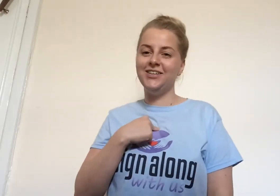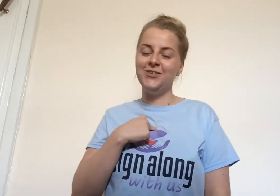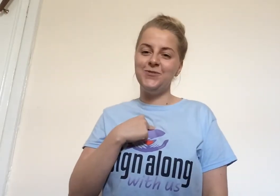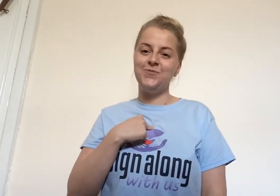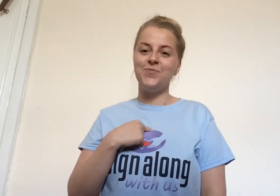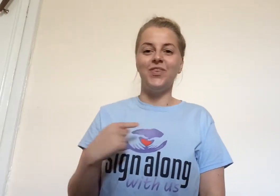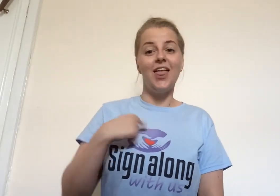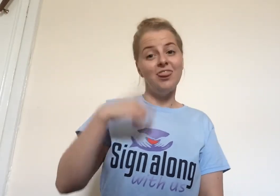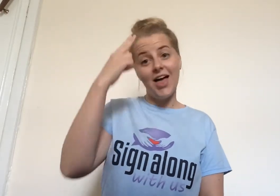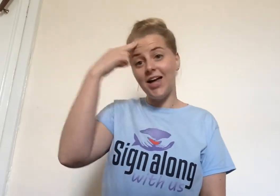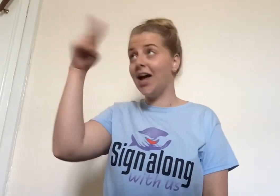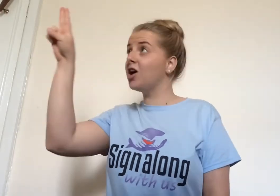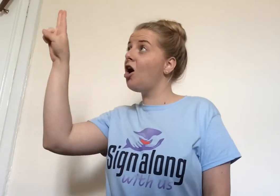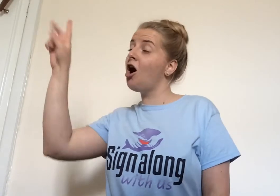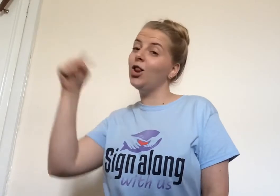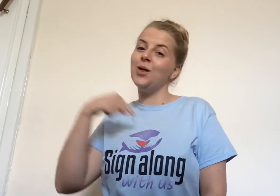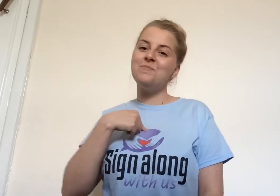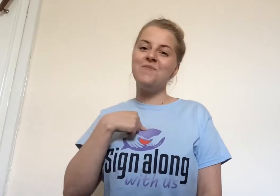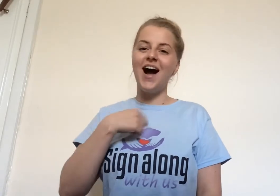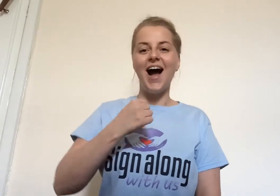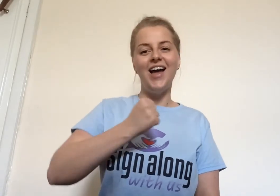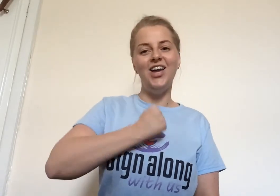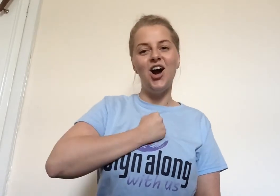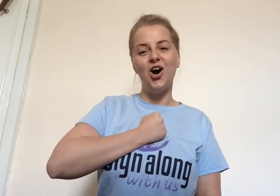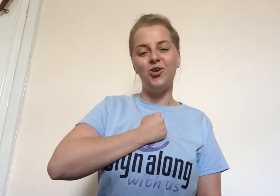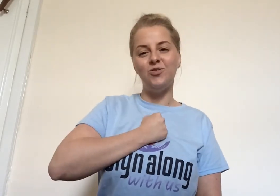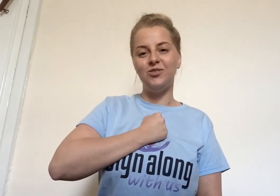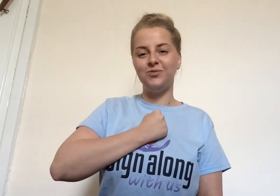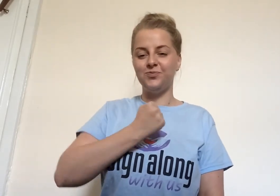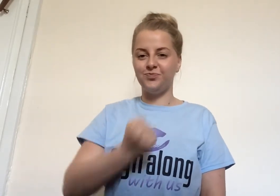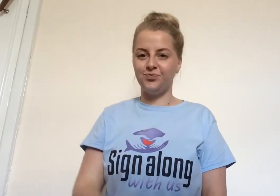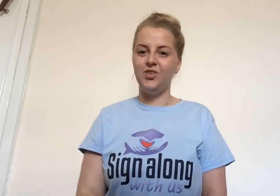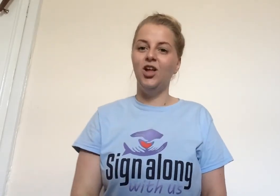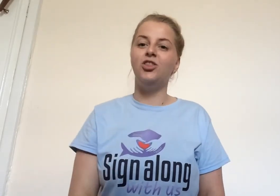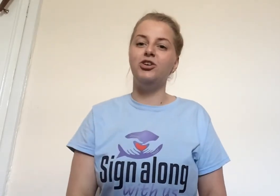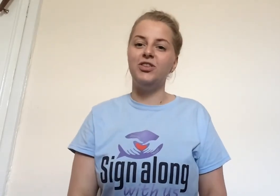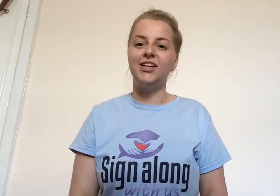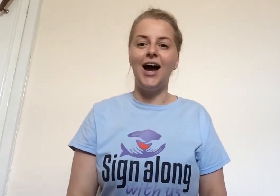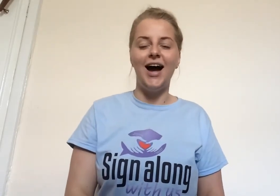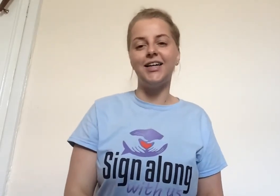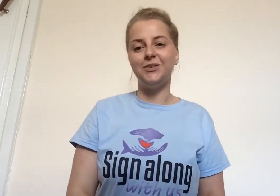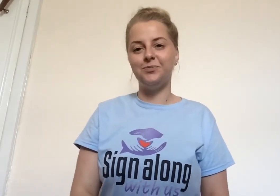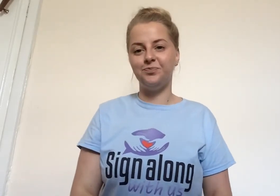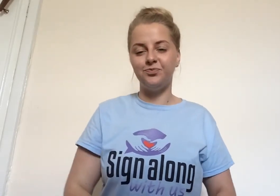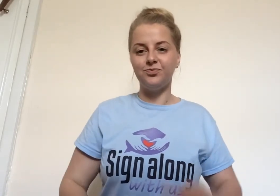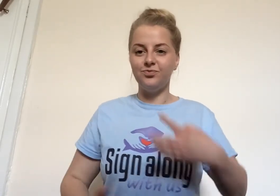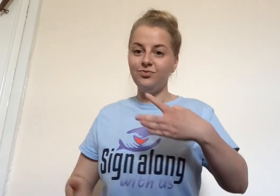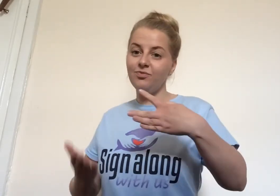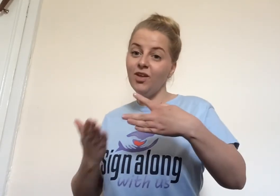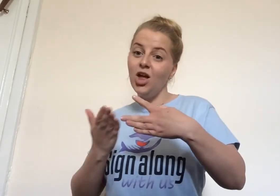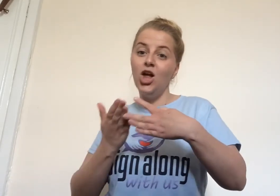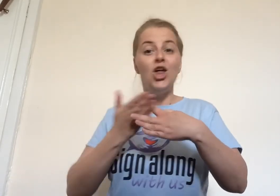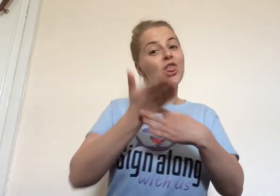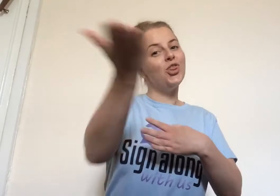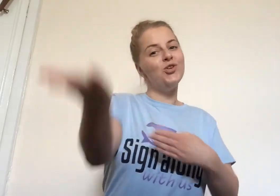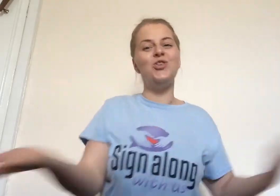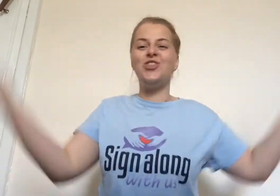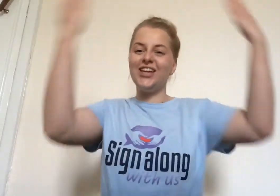that I call my home. Through the dark. Through the